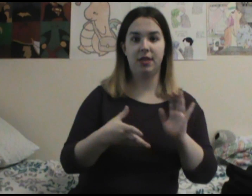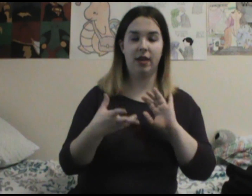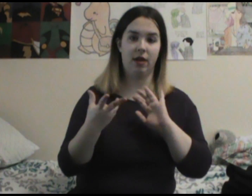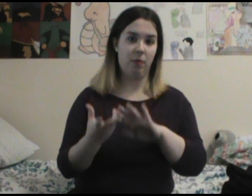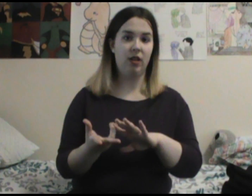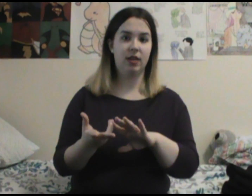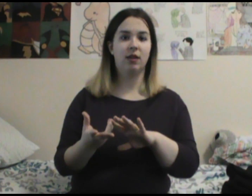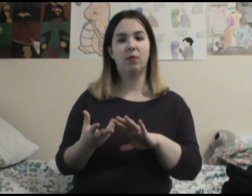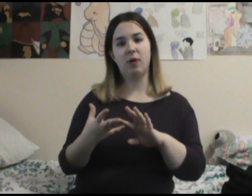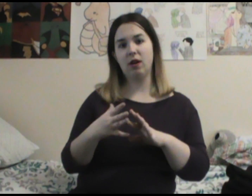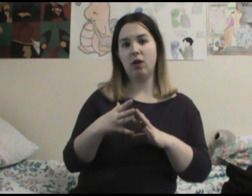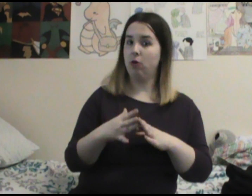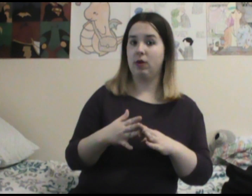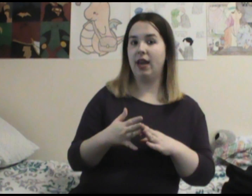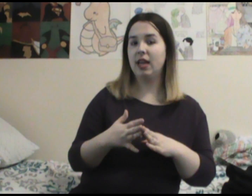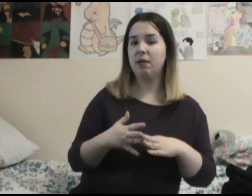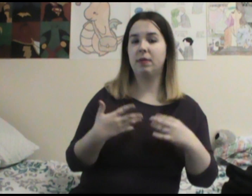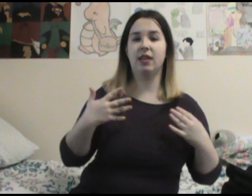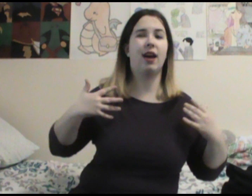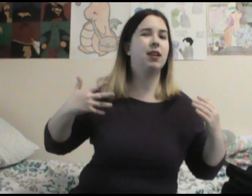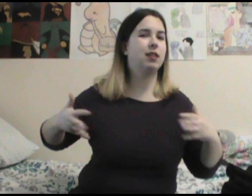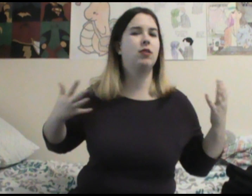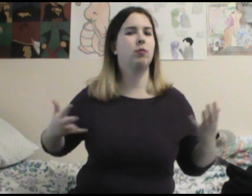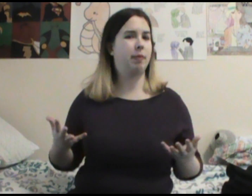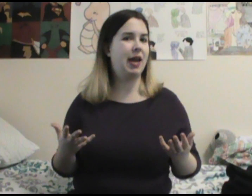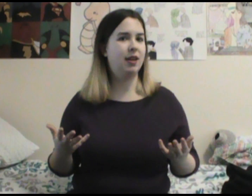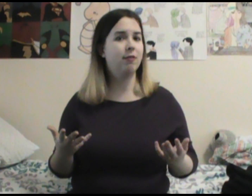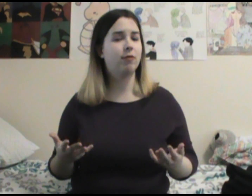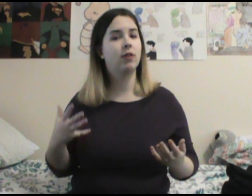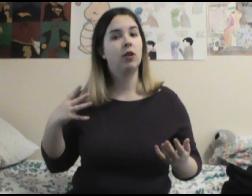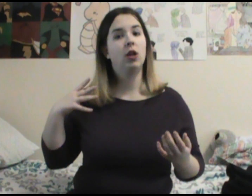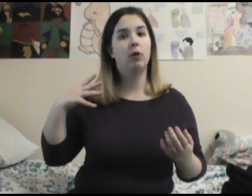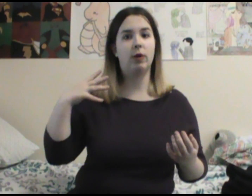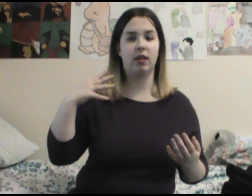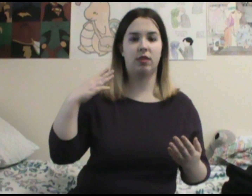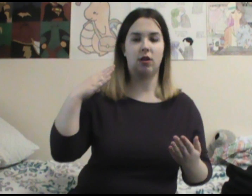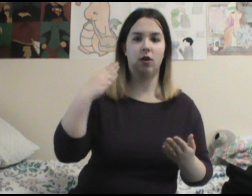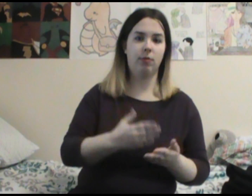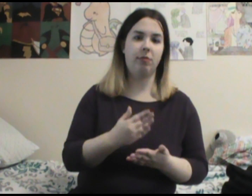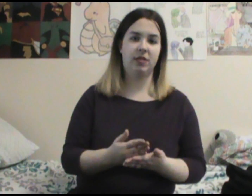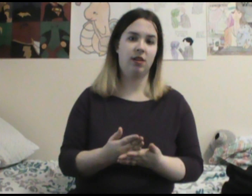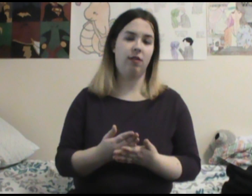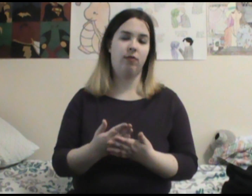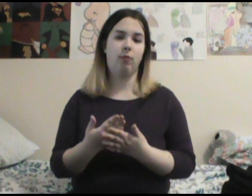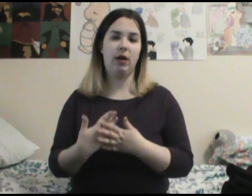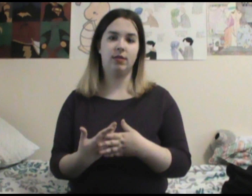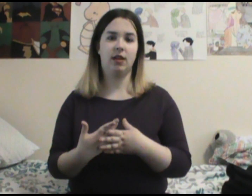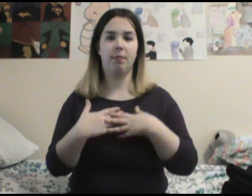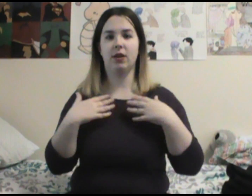and Wally were okay but they got a little repetitive with all the moments of Wells not being